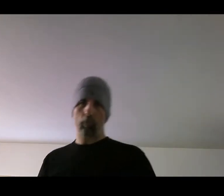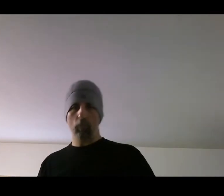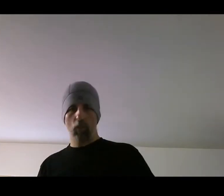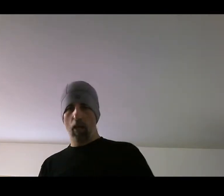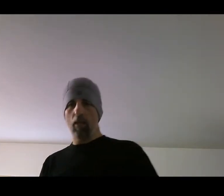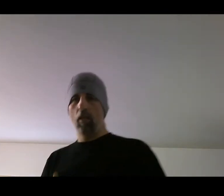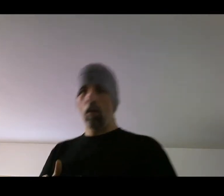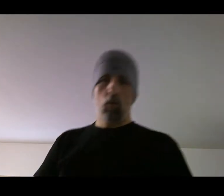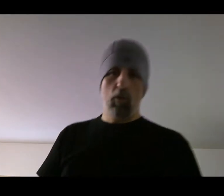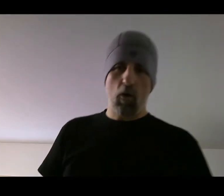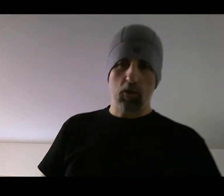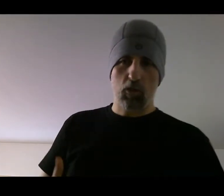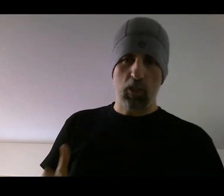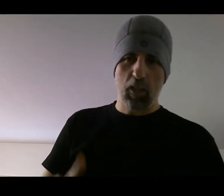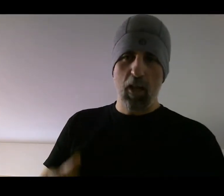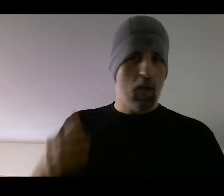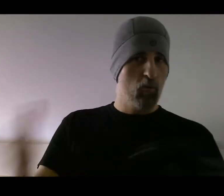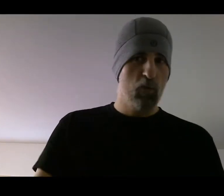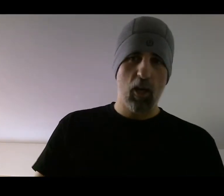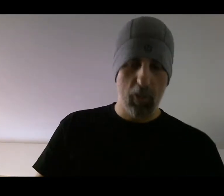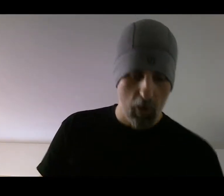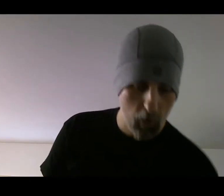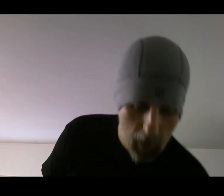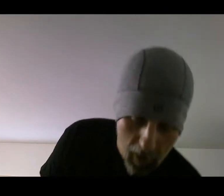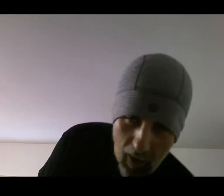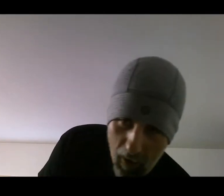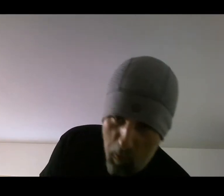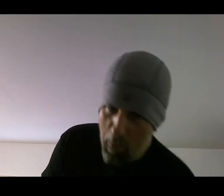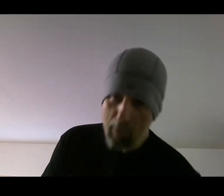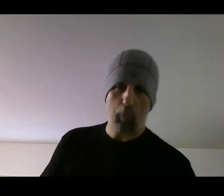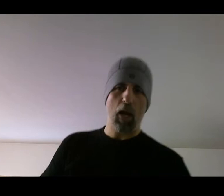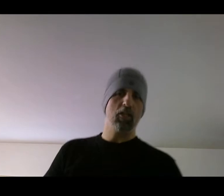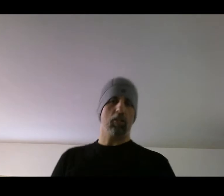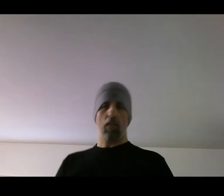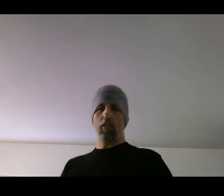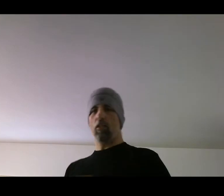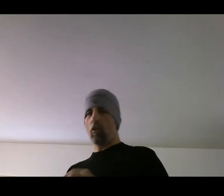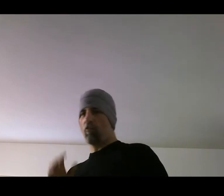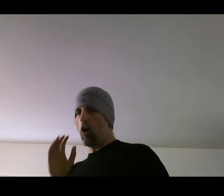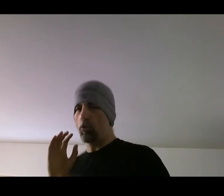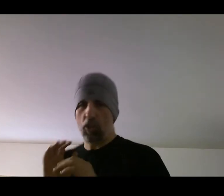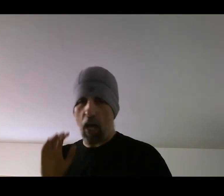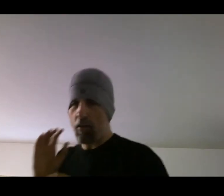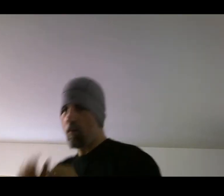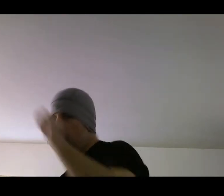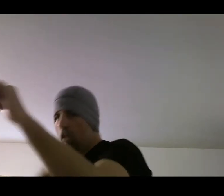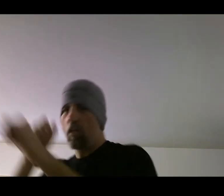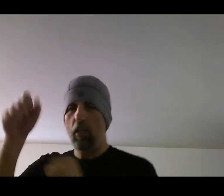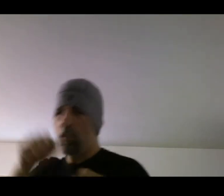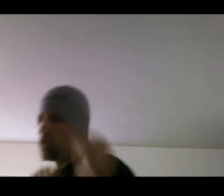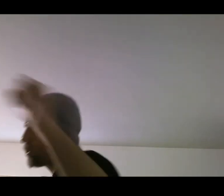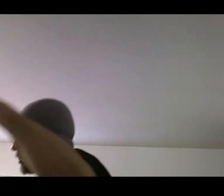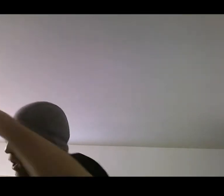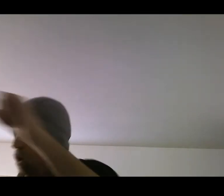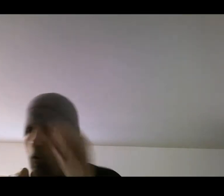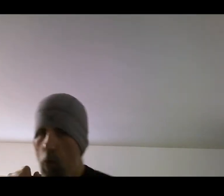Okay. We've also seen rigando mimic punches that he's going to throw just kind of in slow mo